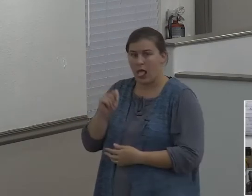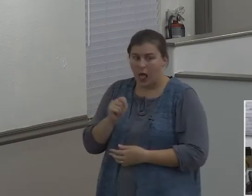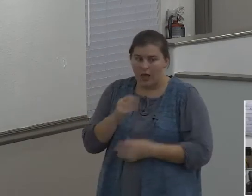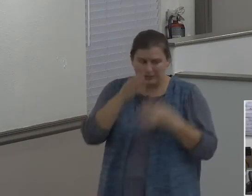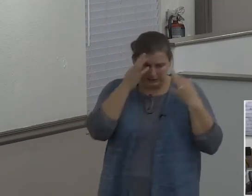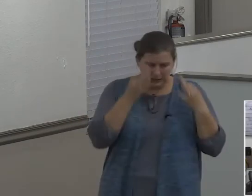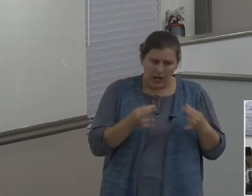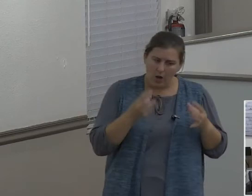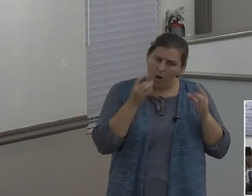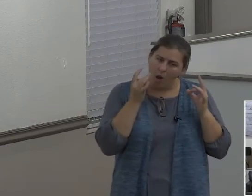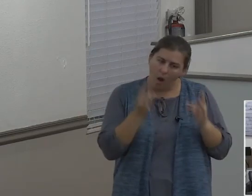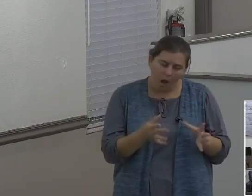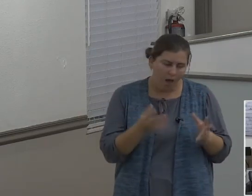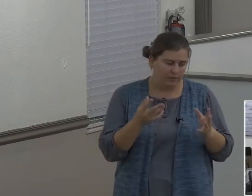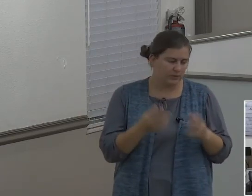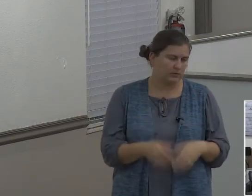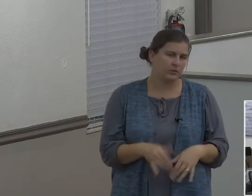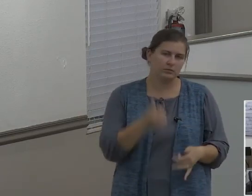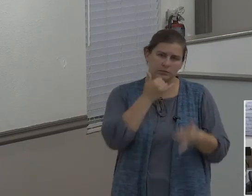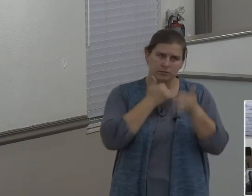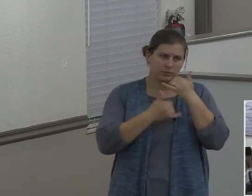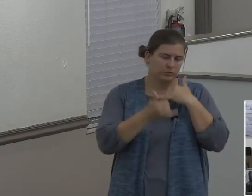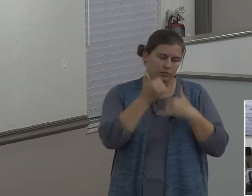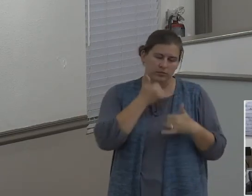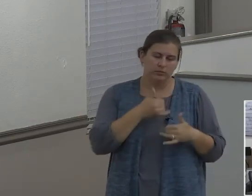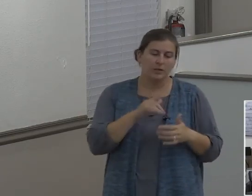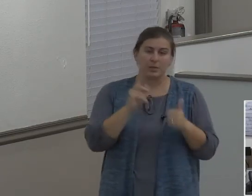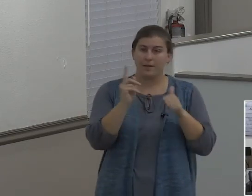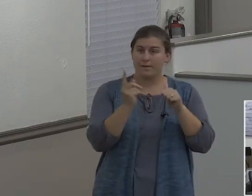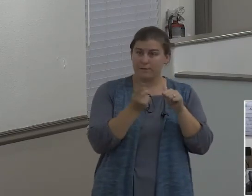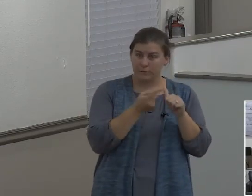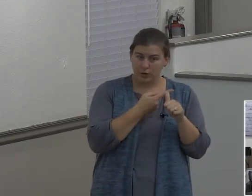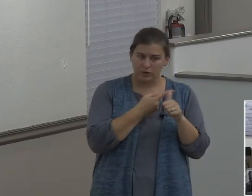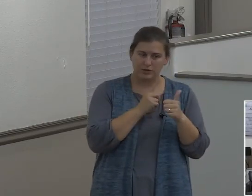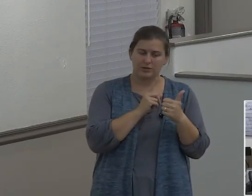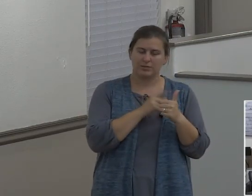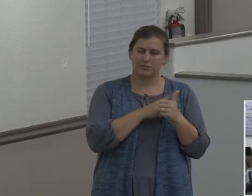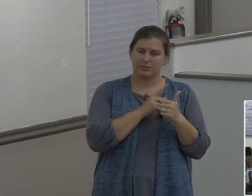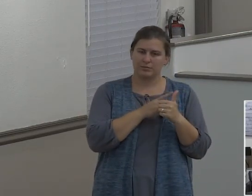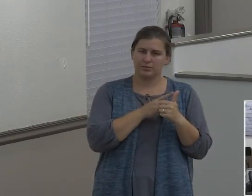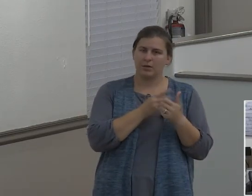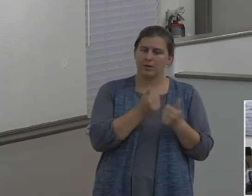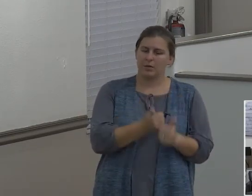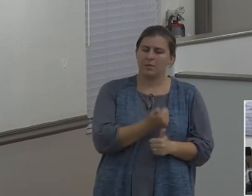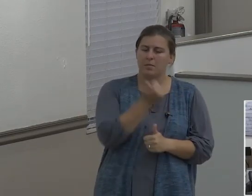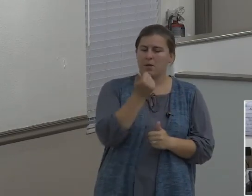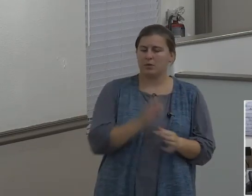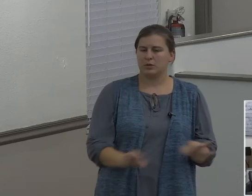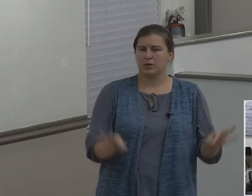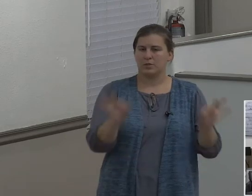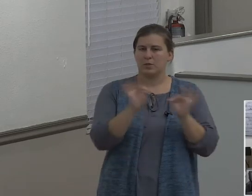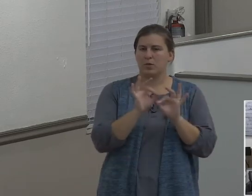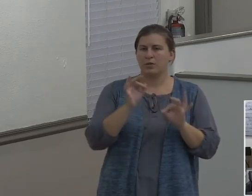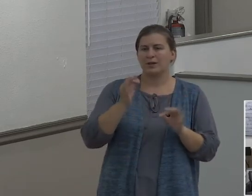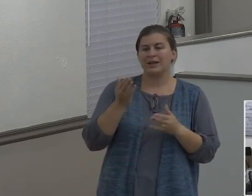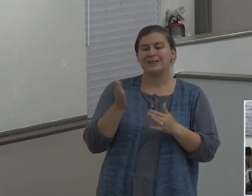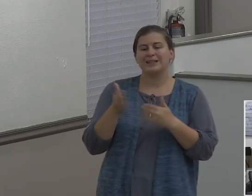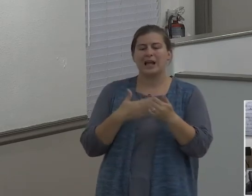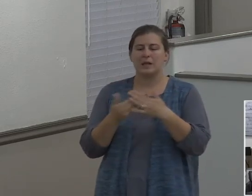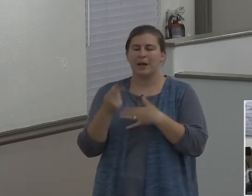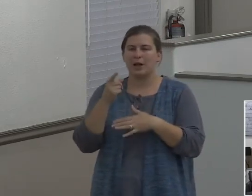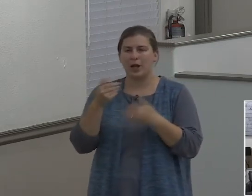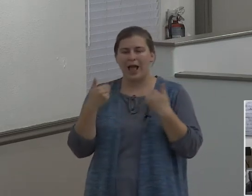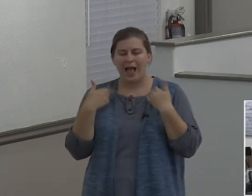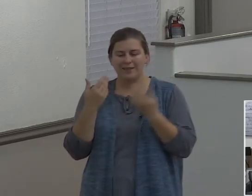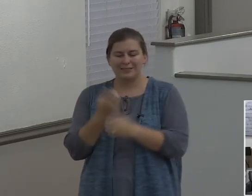terrible mistakes. But the first one and the most important, though he had salvation, he did not have submission